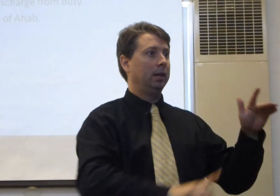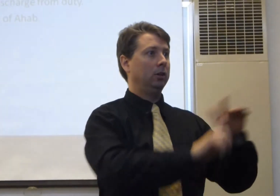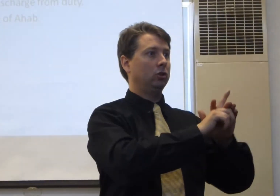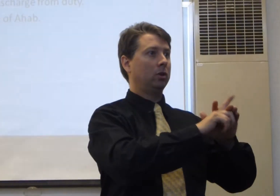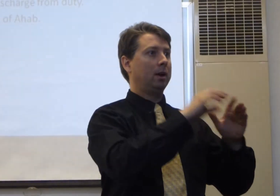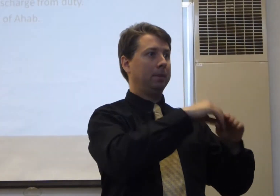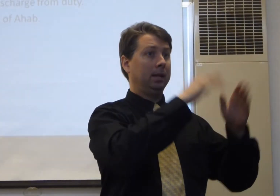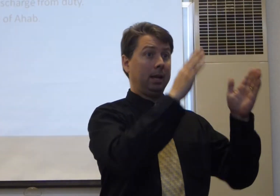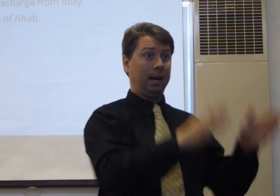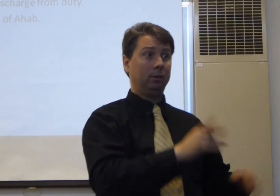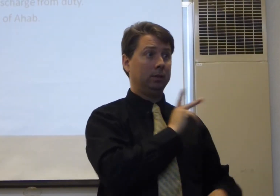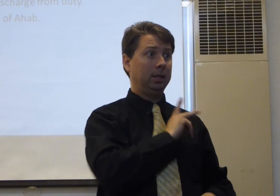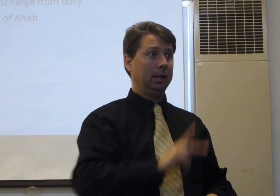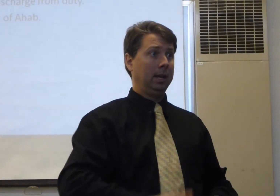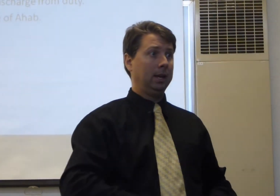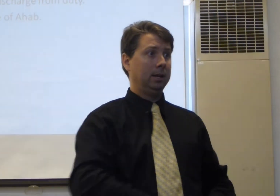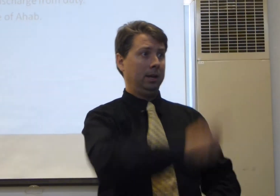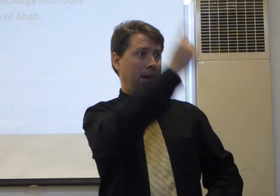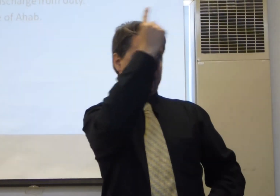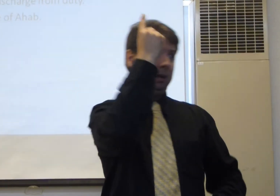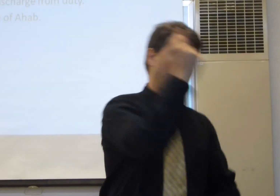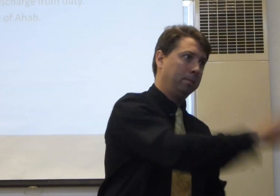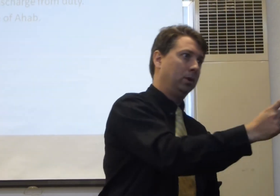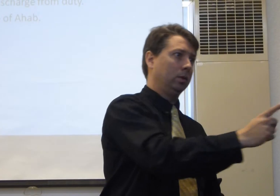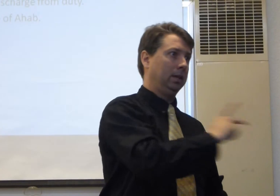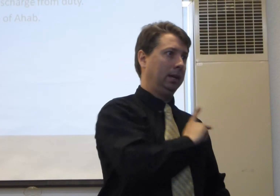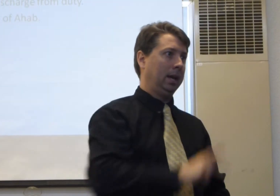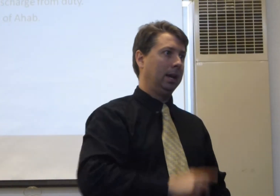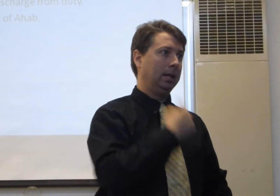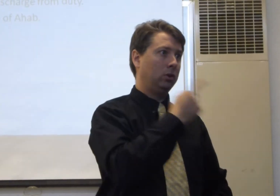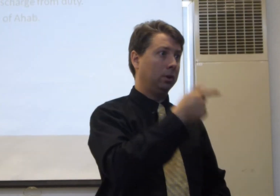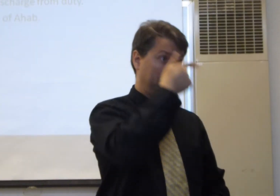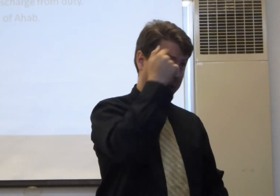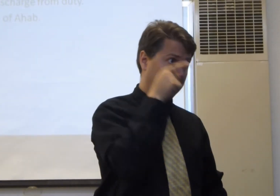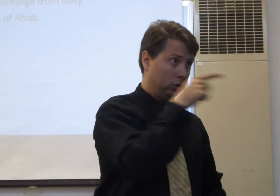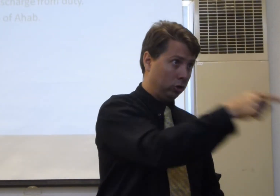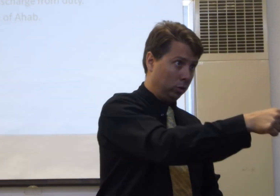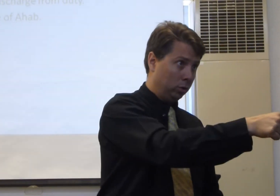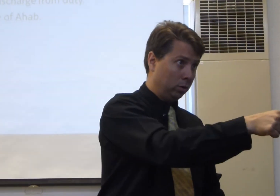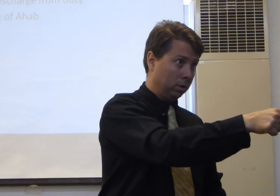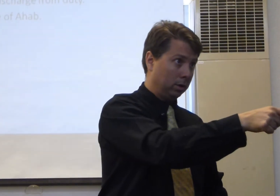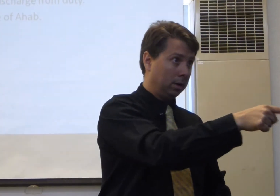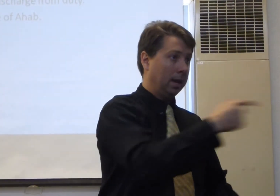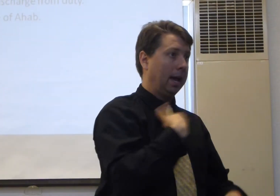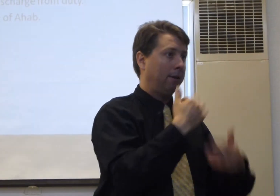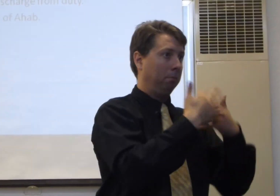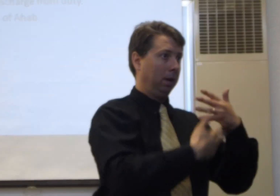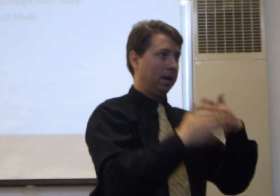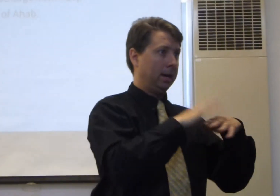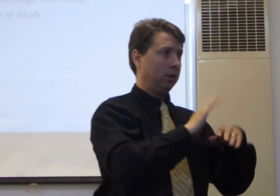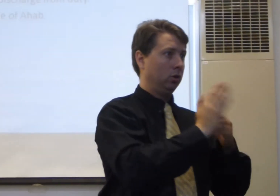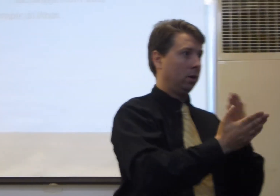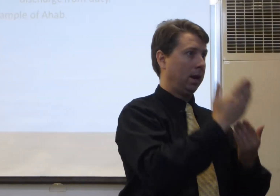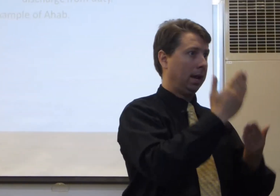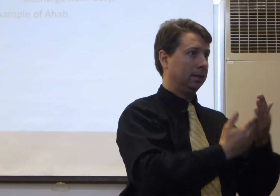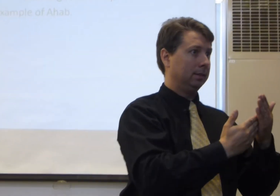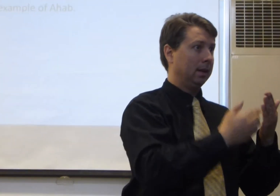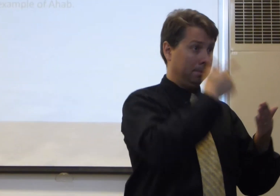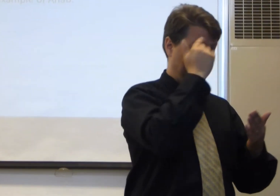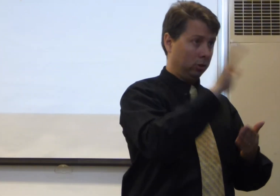showed up in the house of the king, and he rebuked the king before you, as you have gone on your hands, as